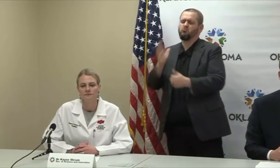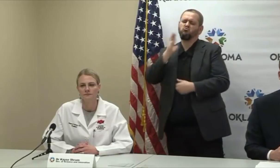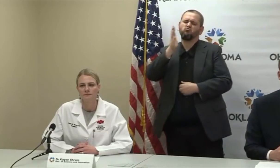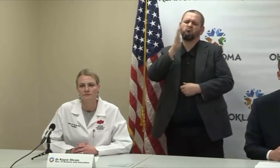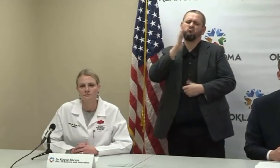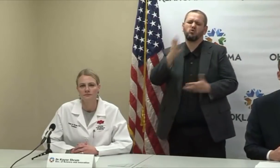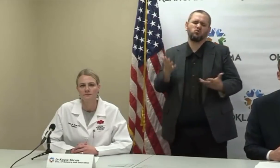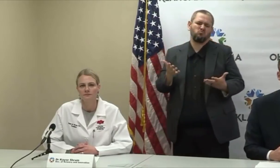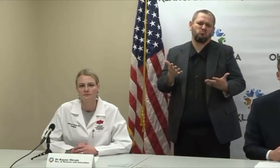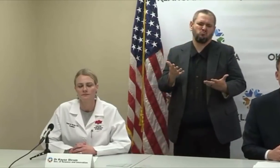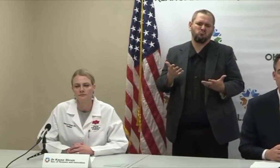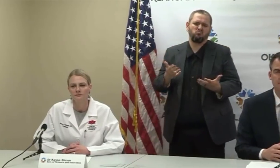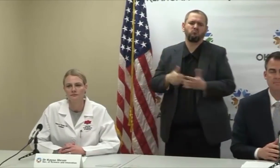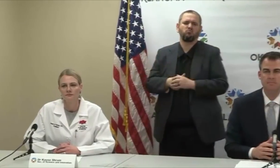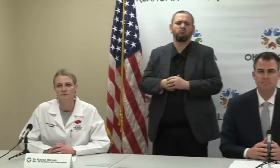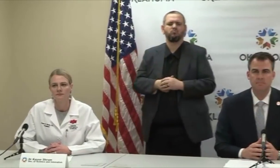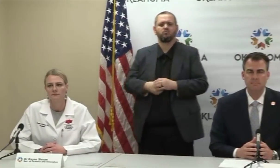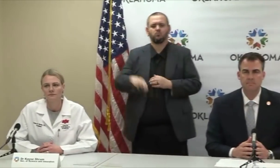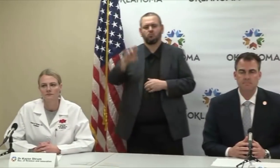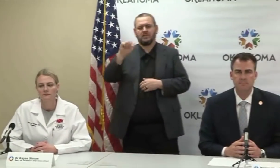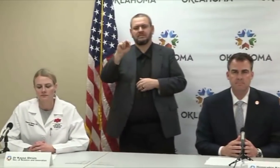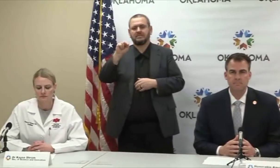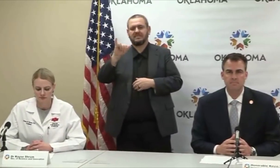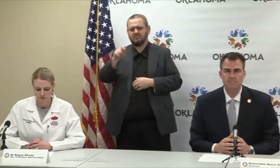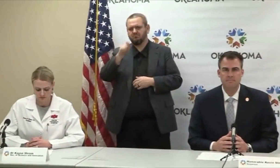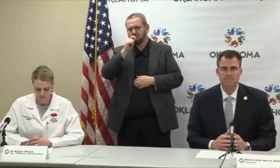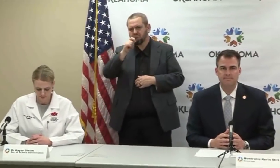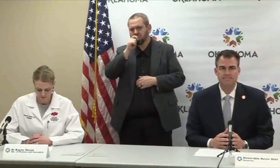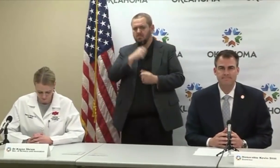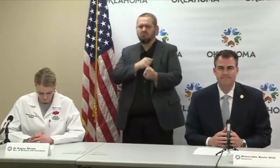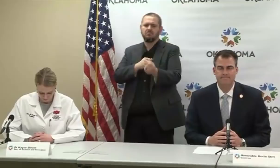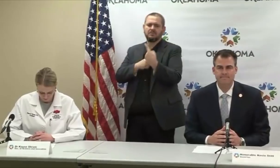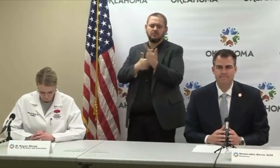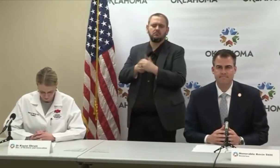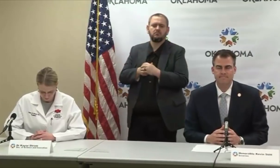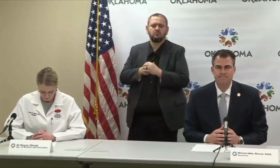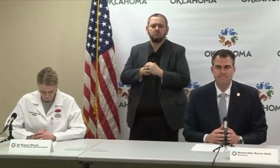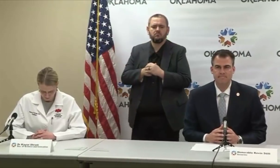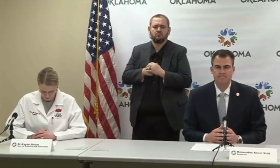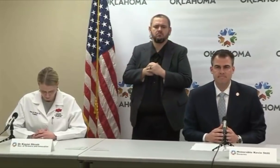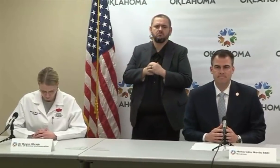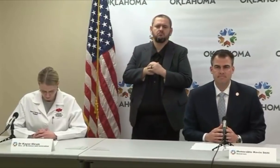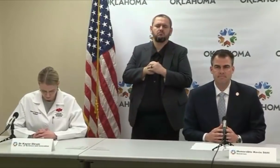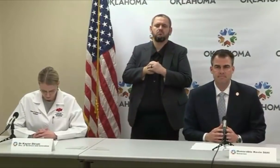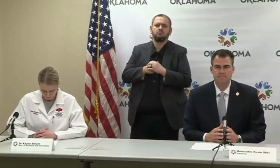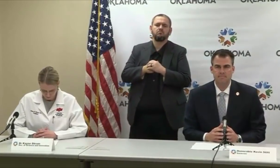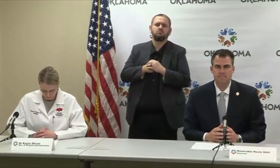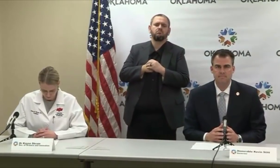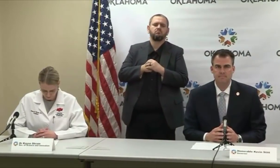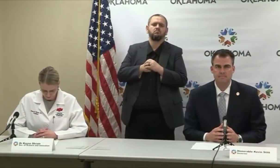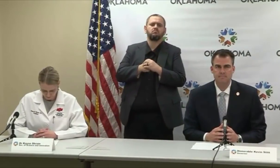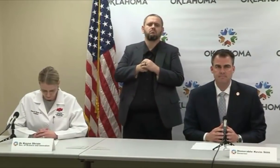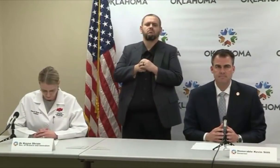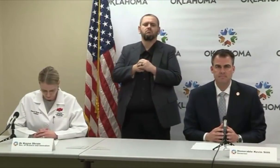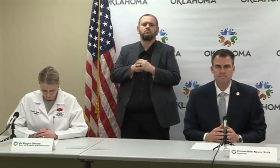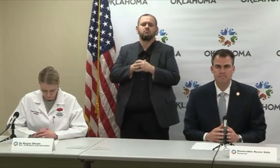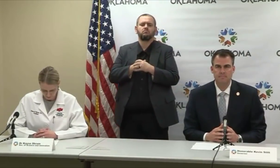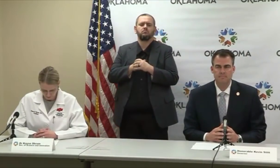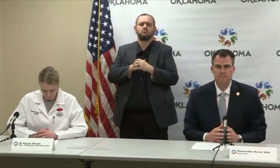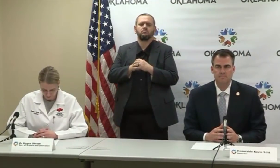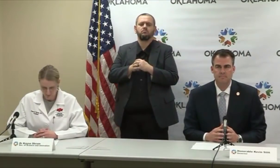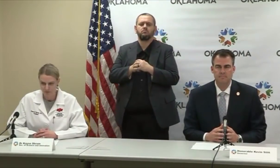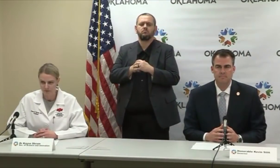Randy Ellis. Yeah, I have a couple of questions. One, we're hearing that perhaps there's a whole lot more people in the hospitals